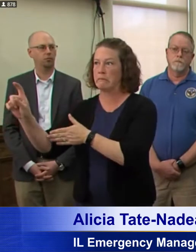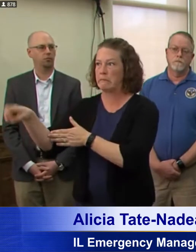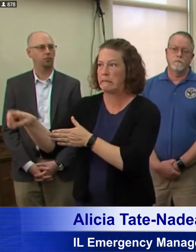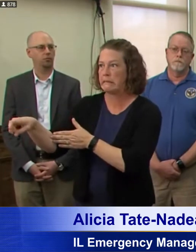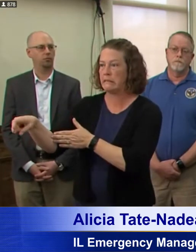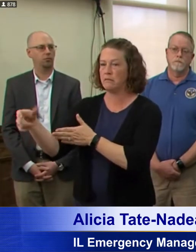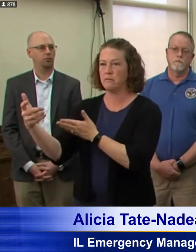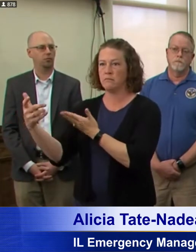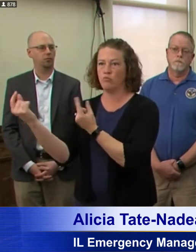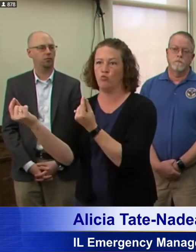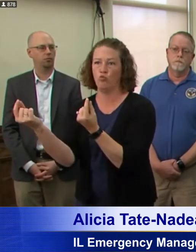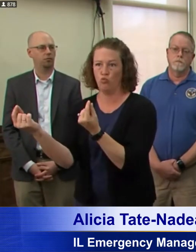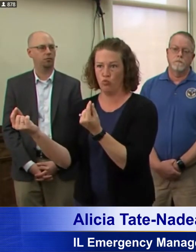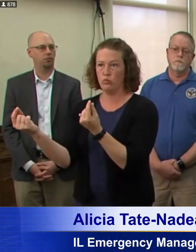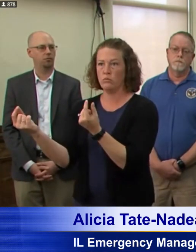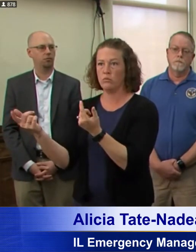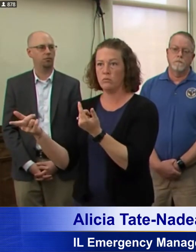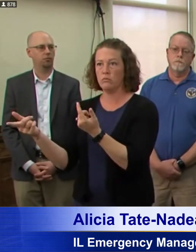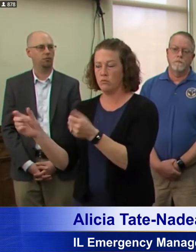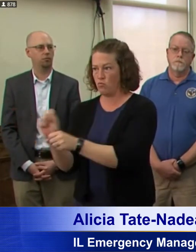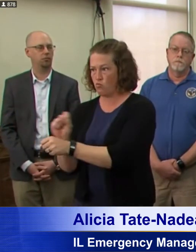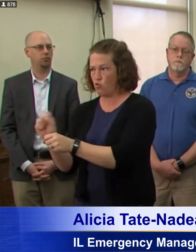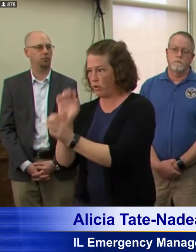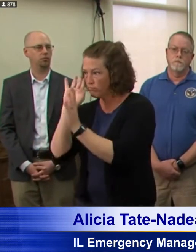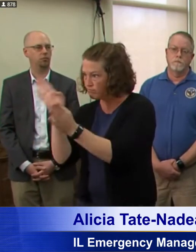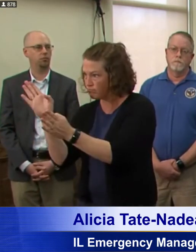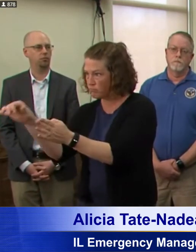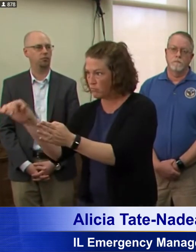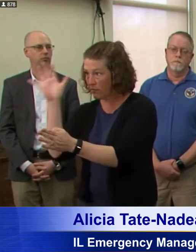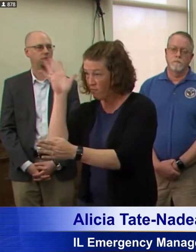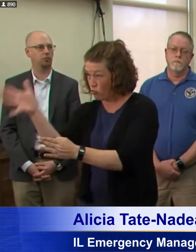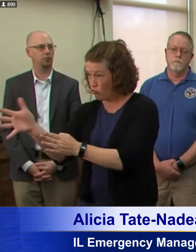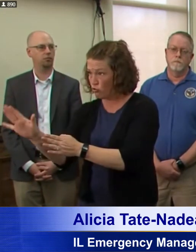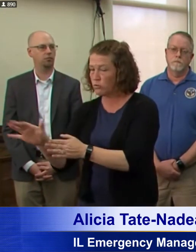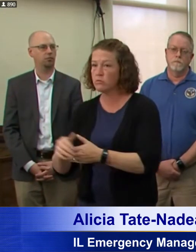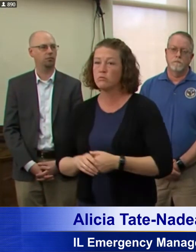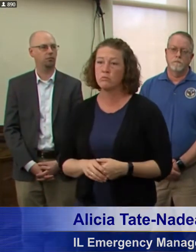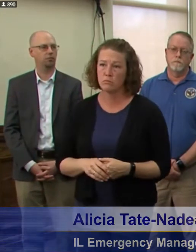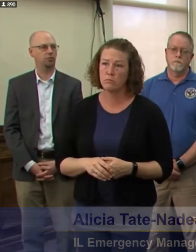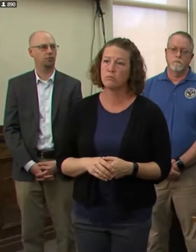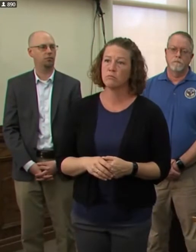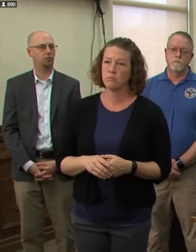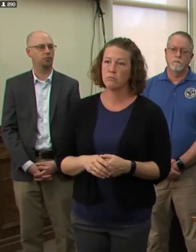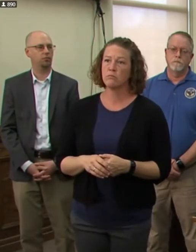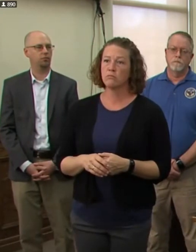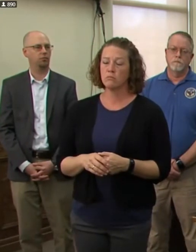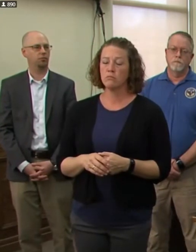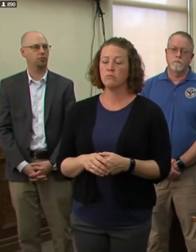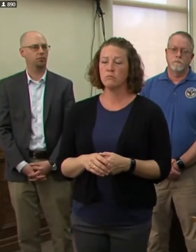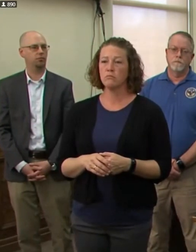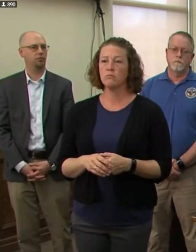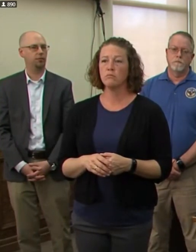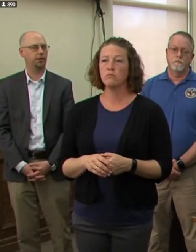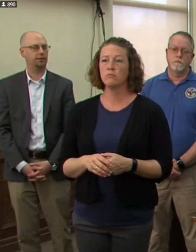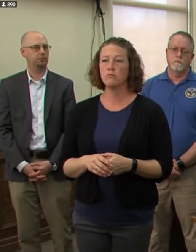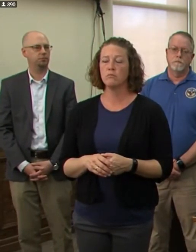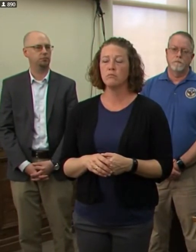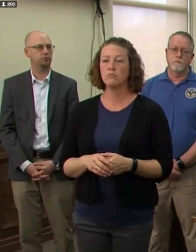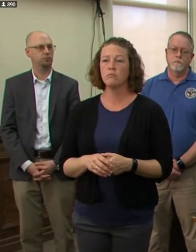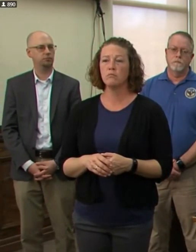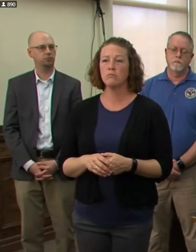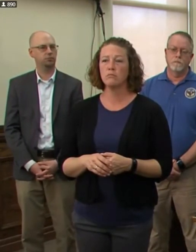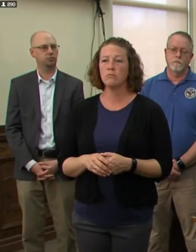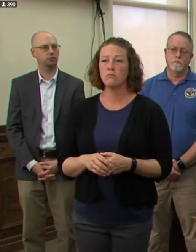coronavirus spread across our state. Another key initiative that the state of Illinois is working on is